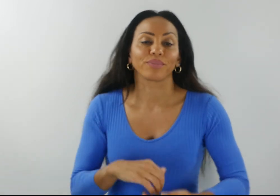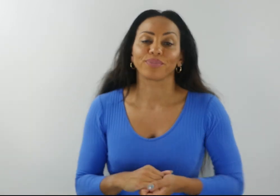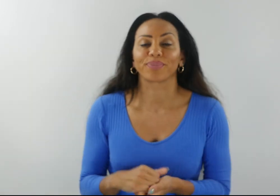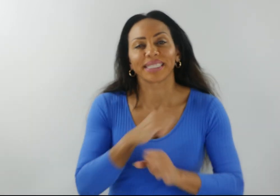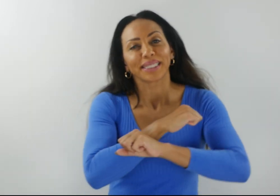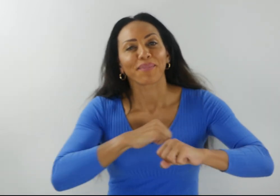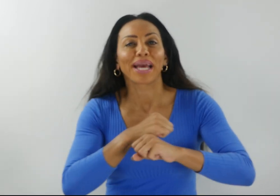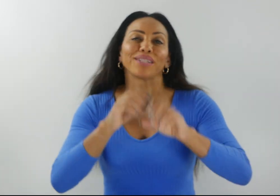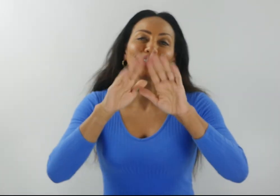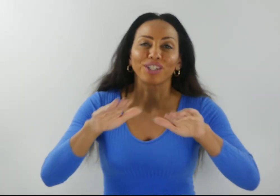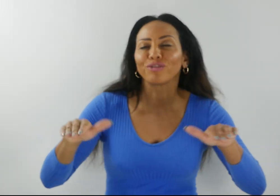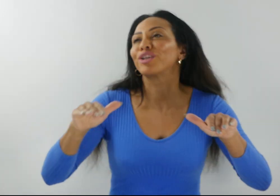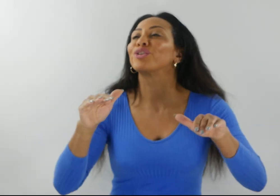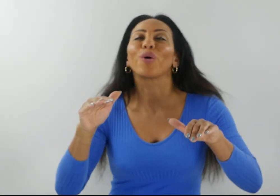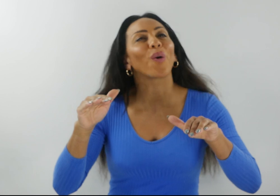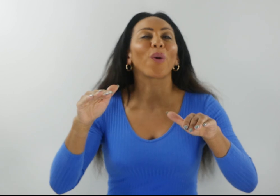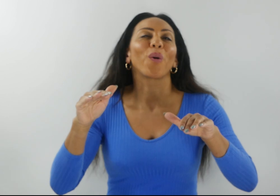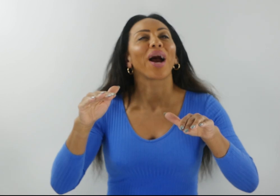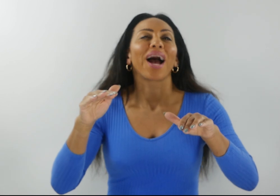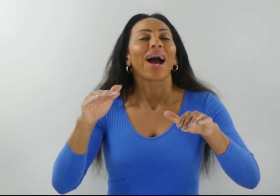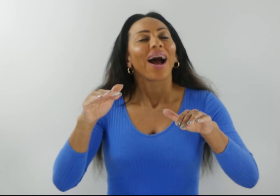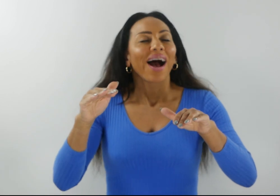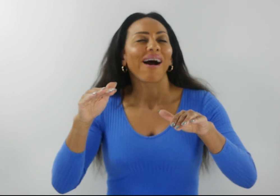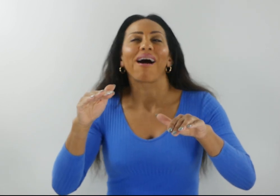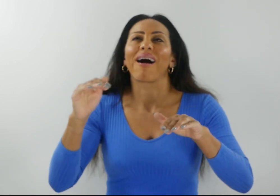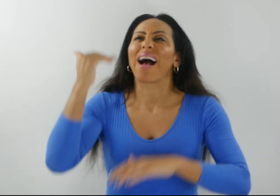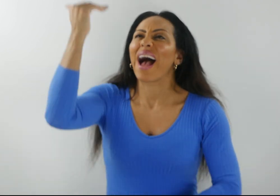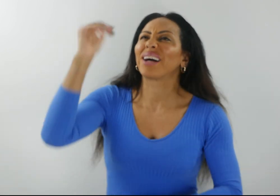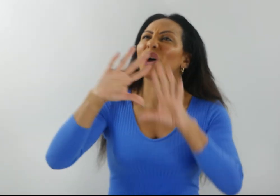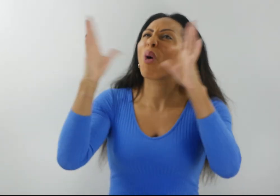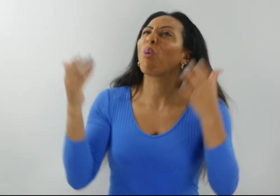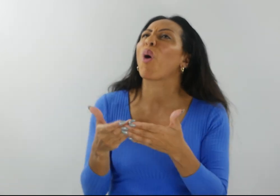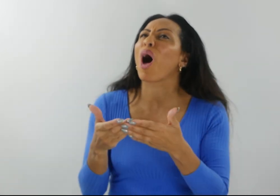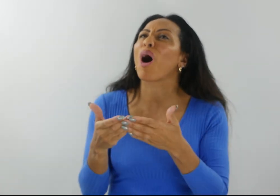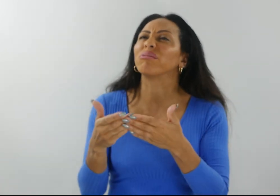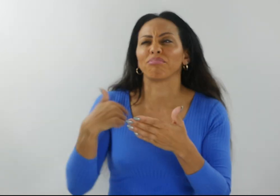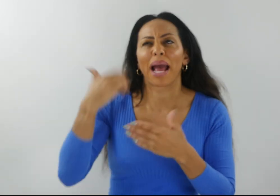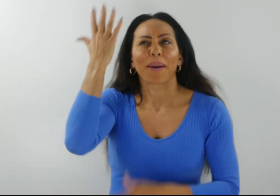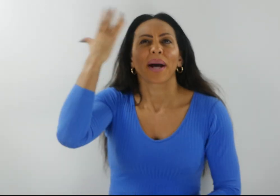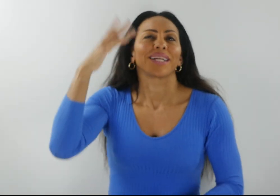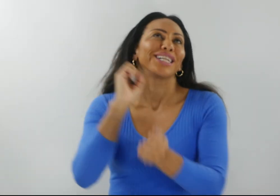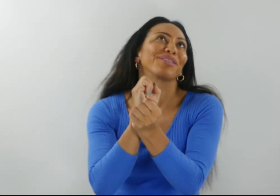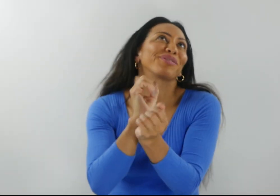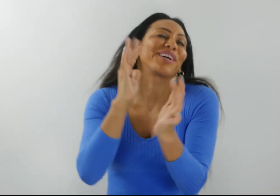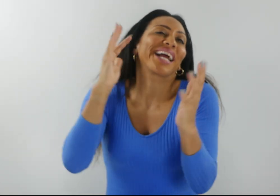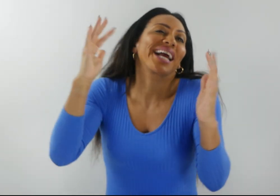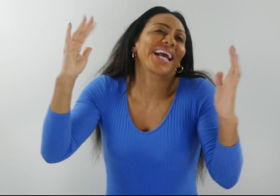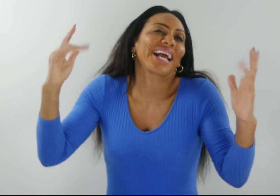space for kids to free their imagination from the constraints of a grown-up world and to have their voices